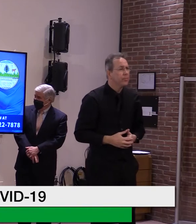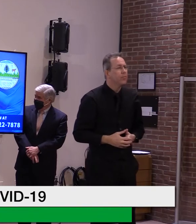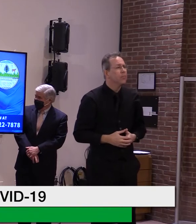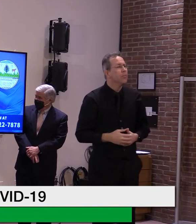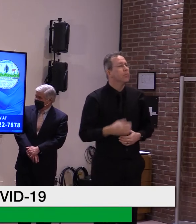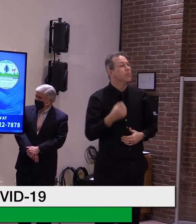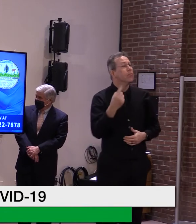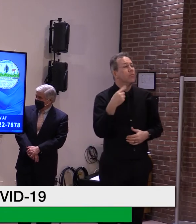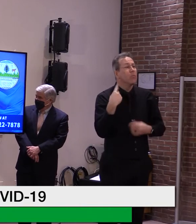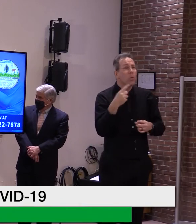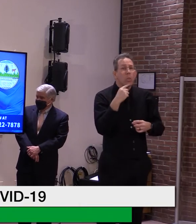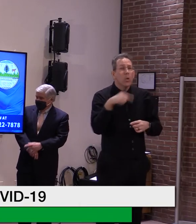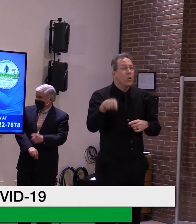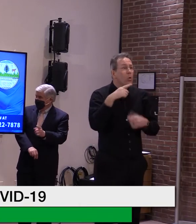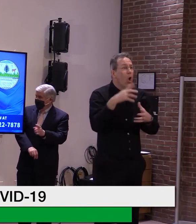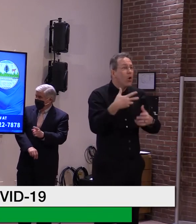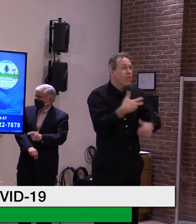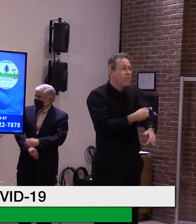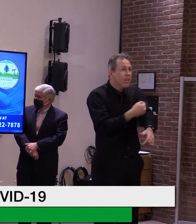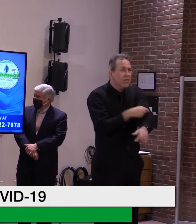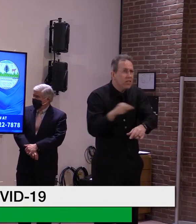are actually doing much, much better.